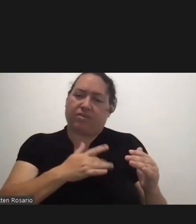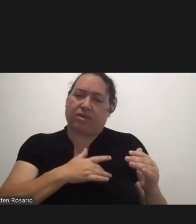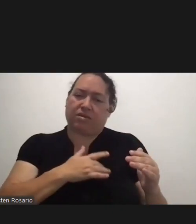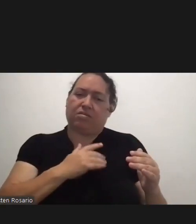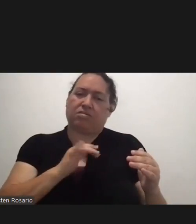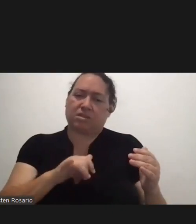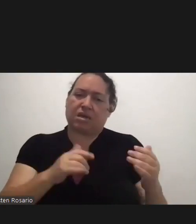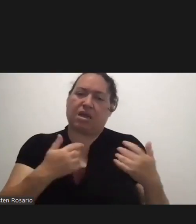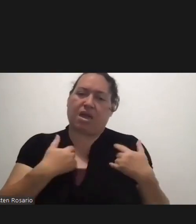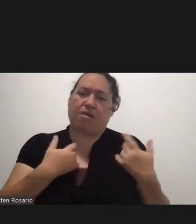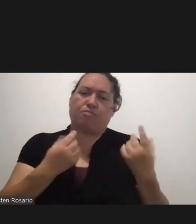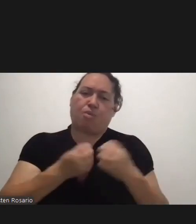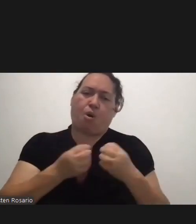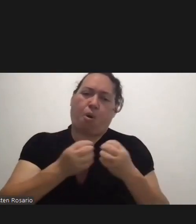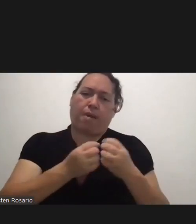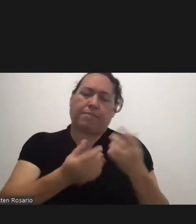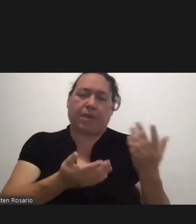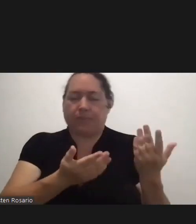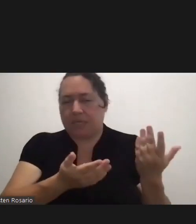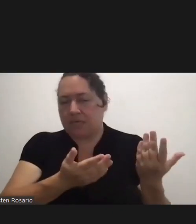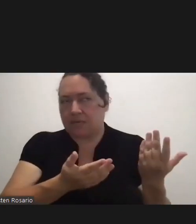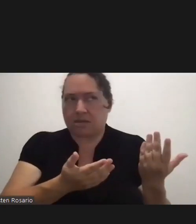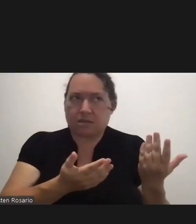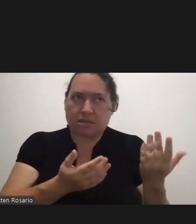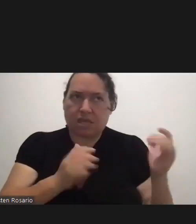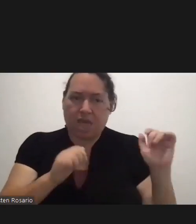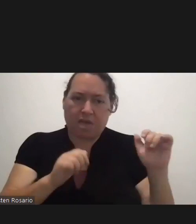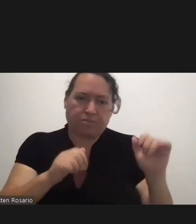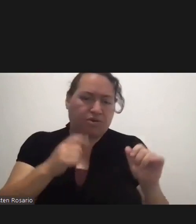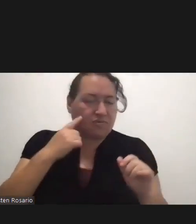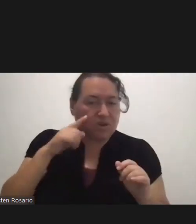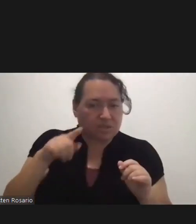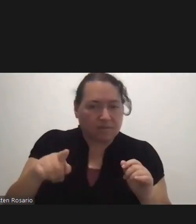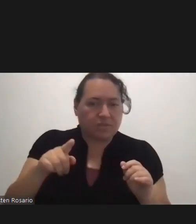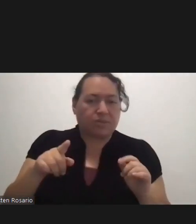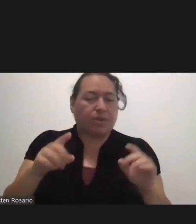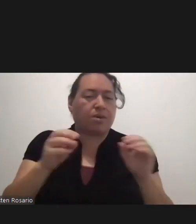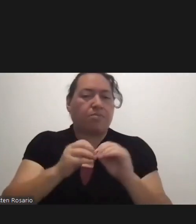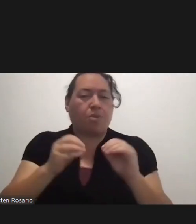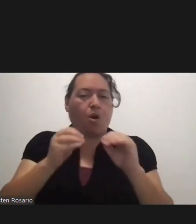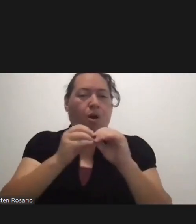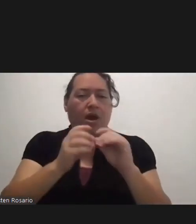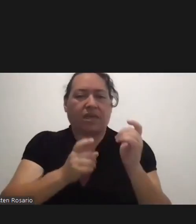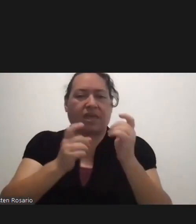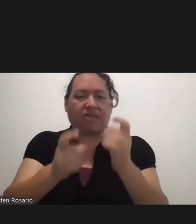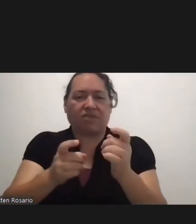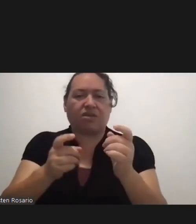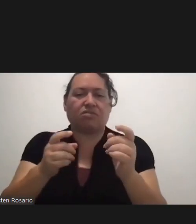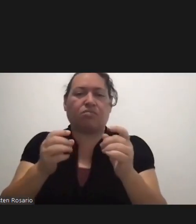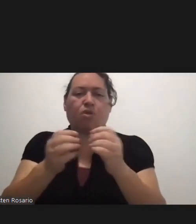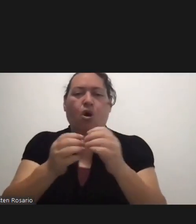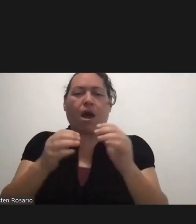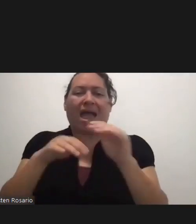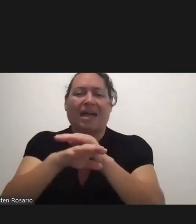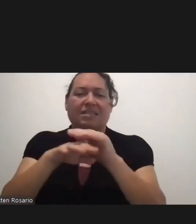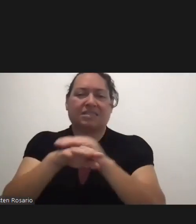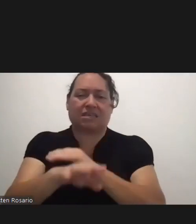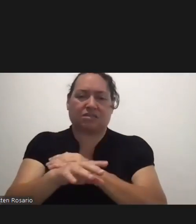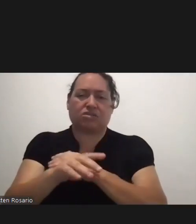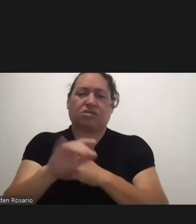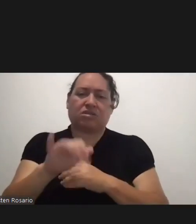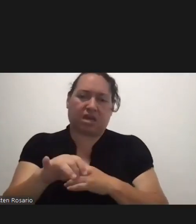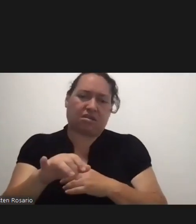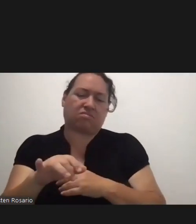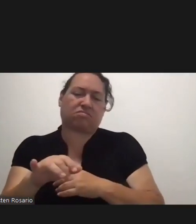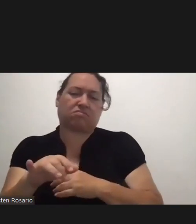much more maybe able for them to be more given more access to our community. So, Dr.